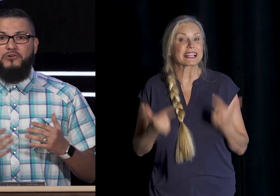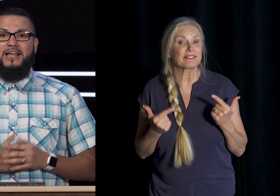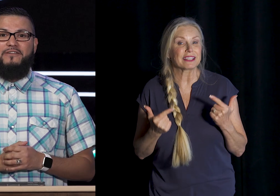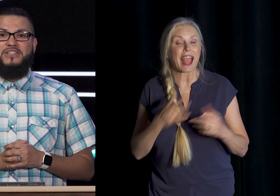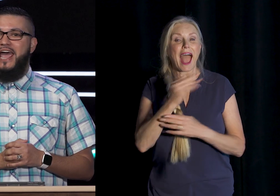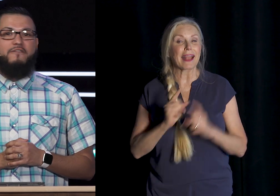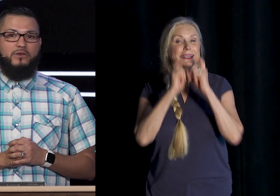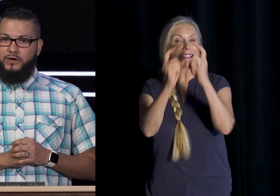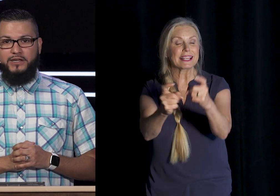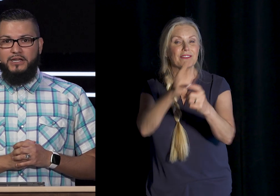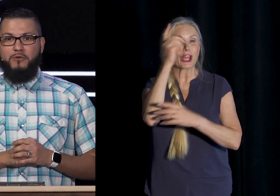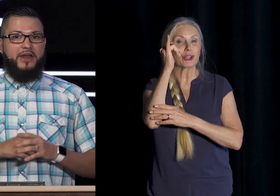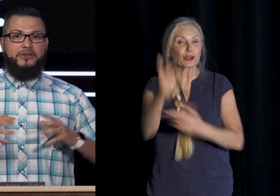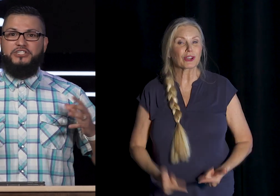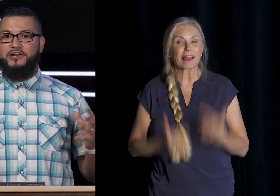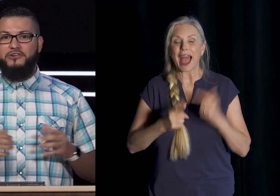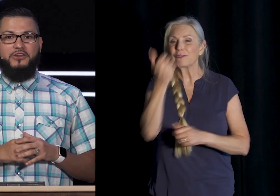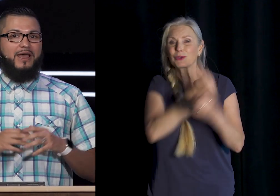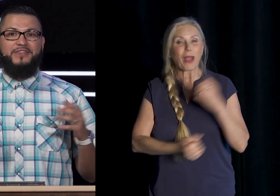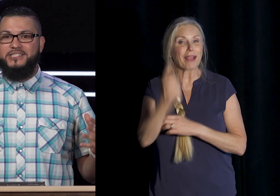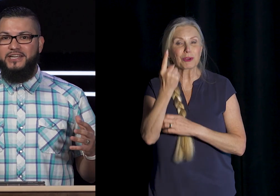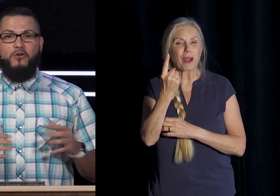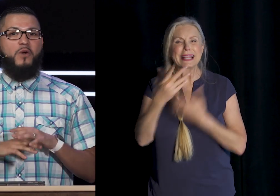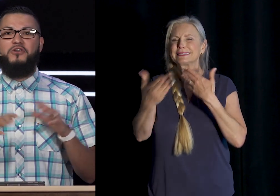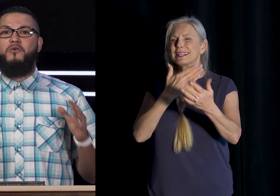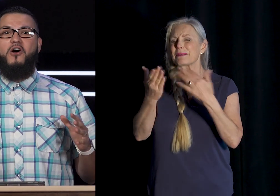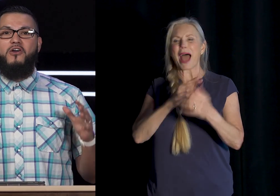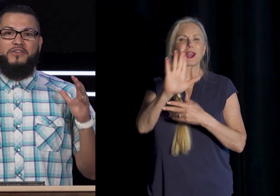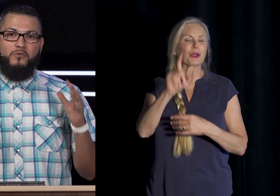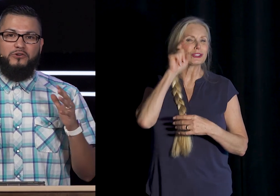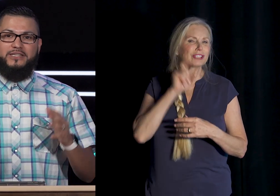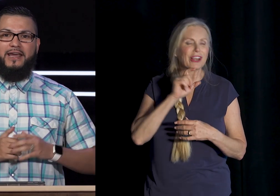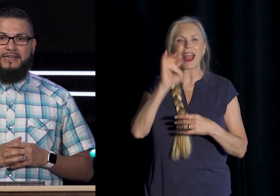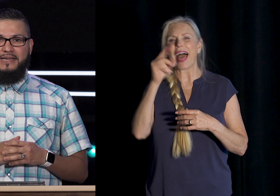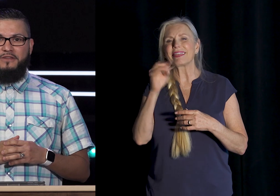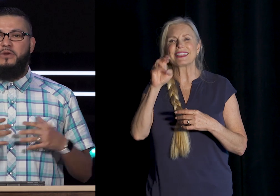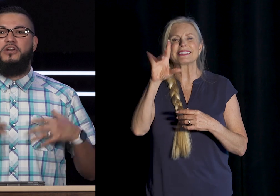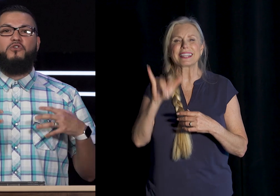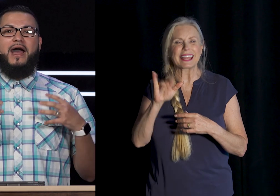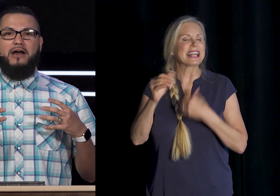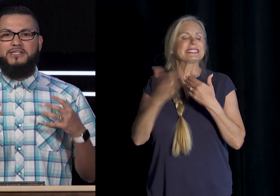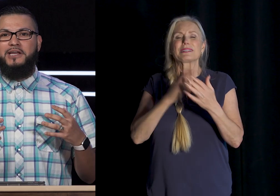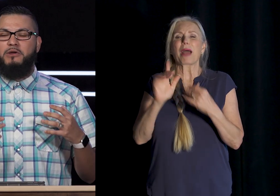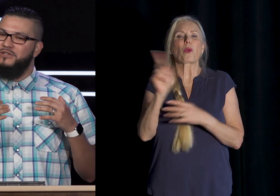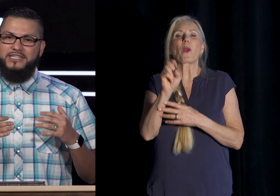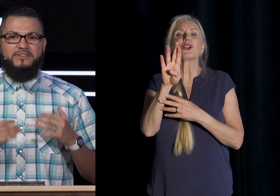life To everyone No matter your gender Your ethnicity Or where you are In the world today That we can cry out to him And receive